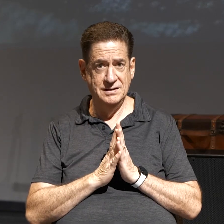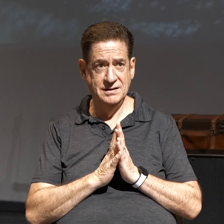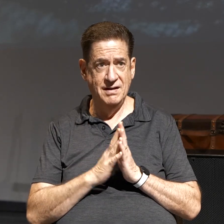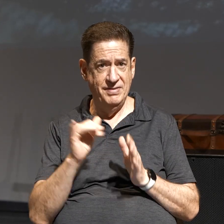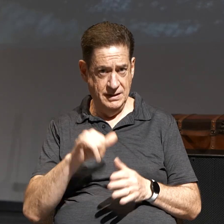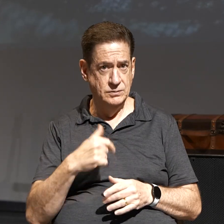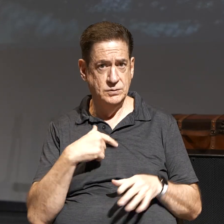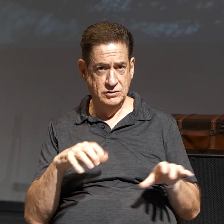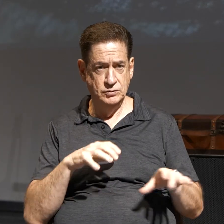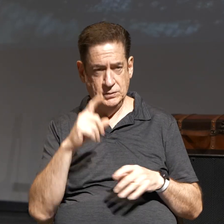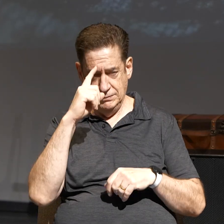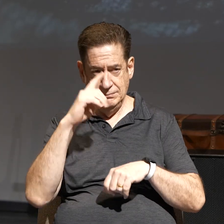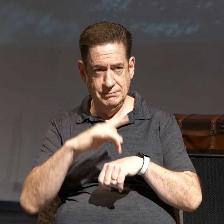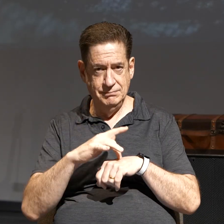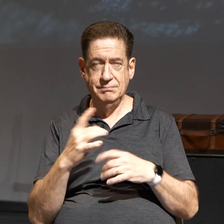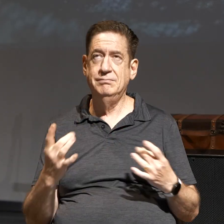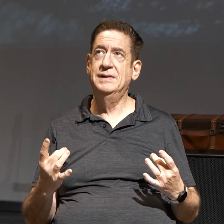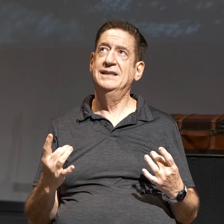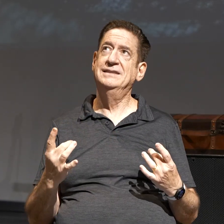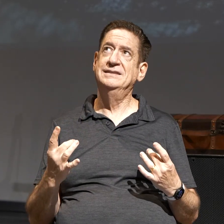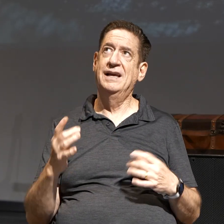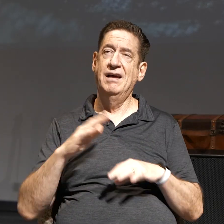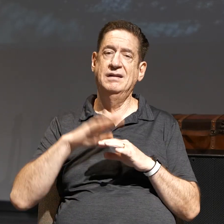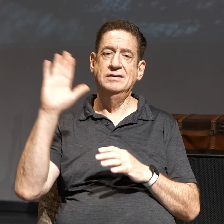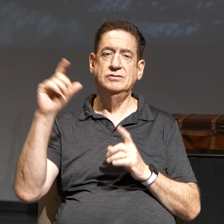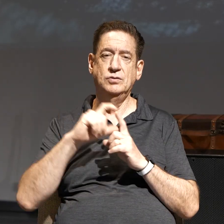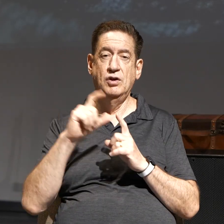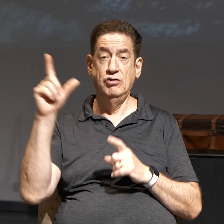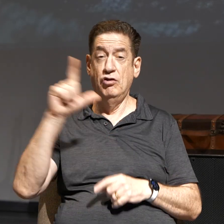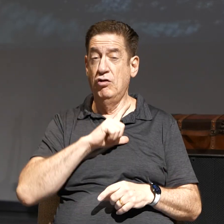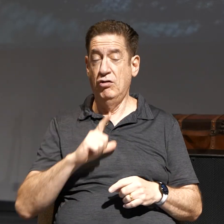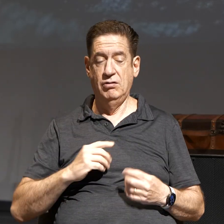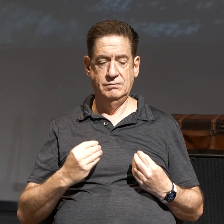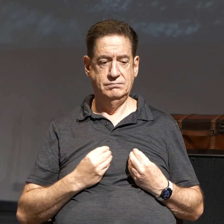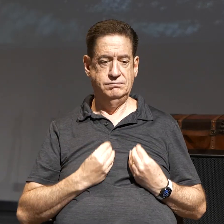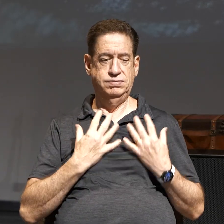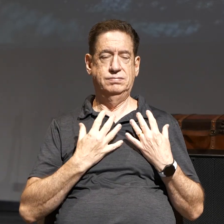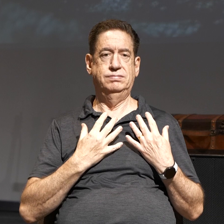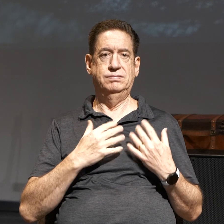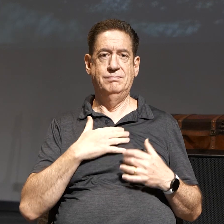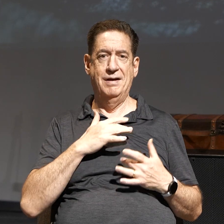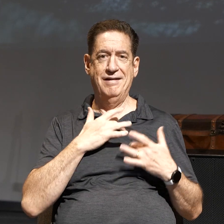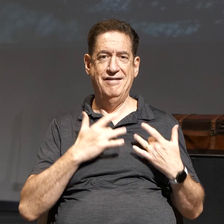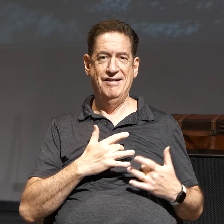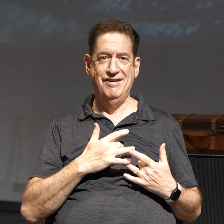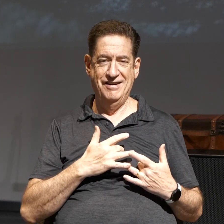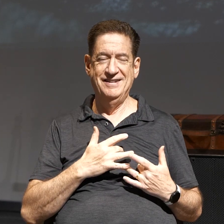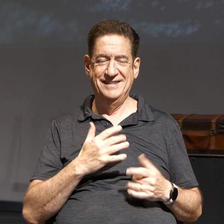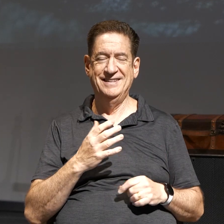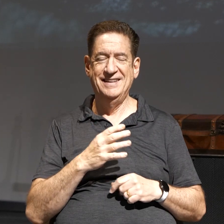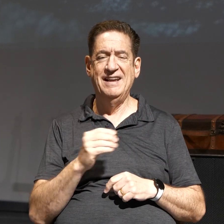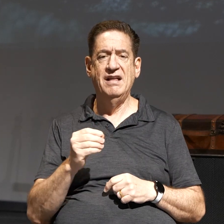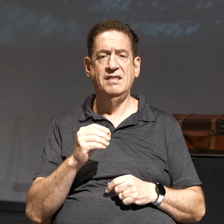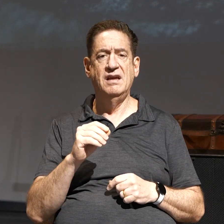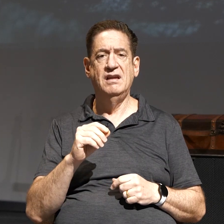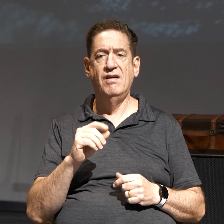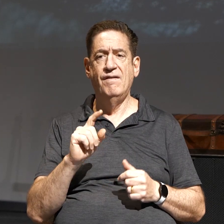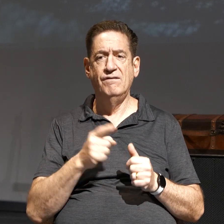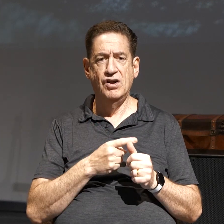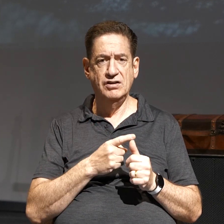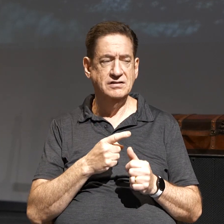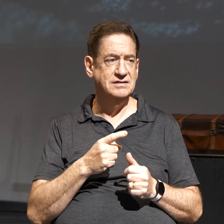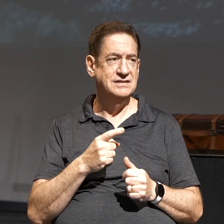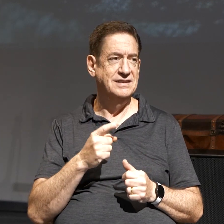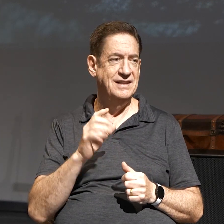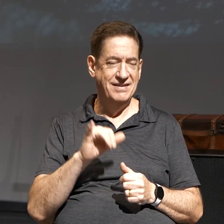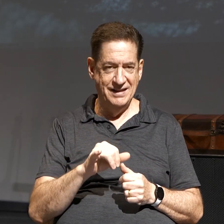That's what I do is I meditate on His Word, and the Lord begins to light that up in my heart. Here's the second one, exhortation to obey. First, we commit to obey